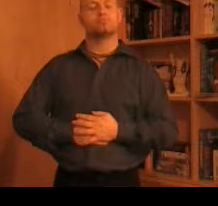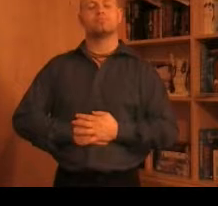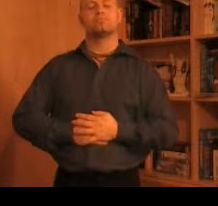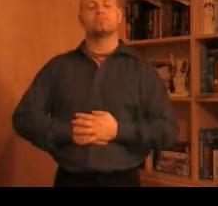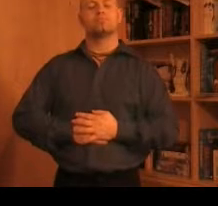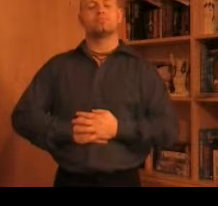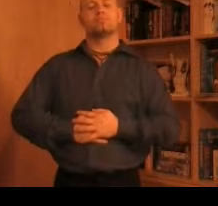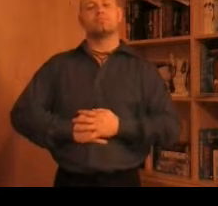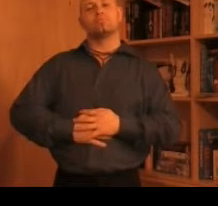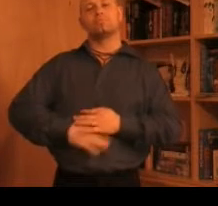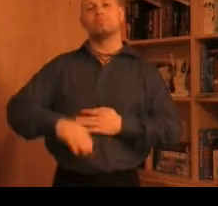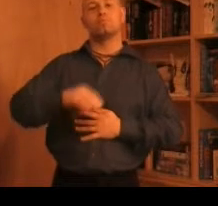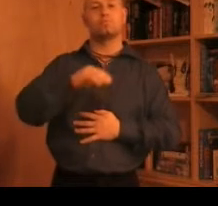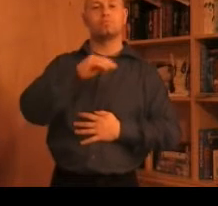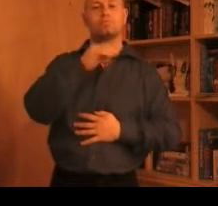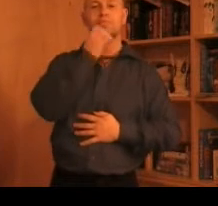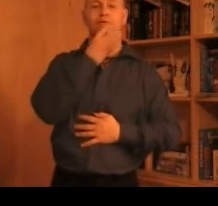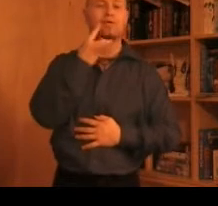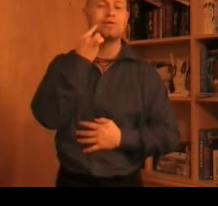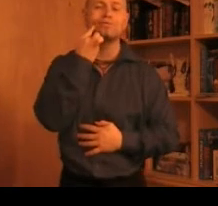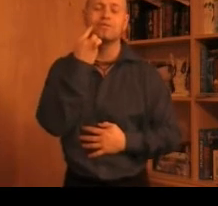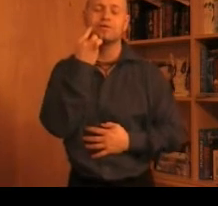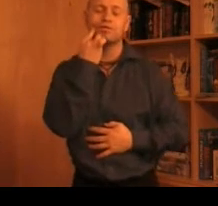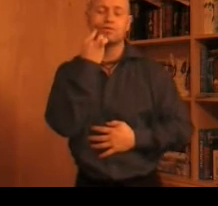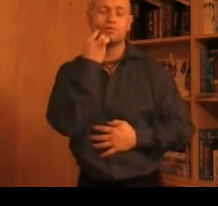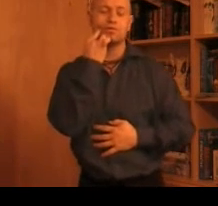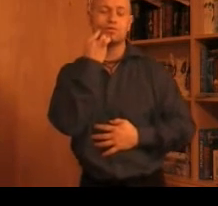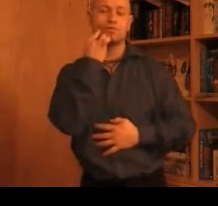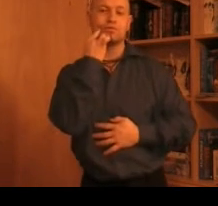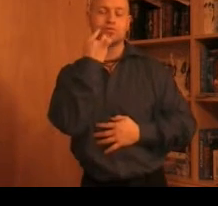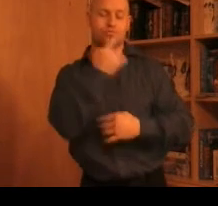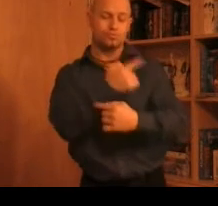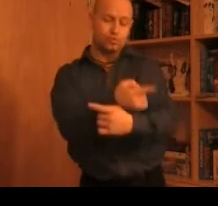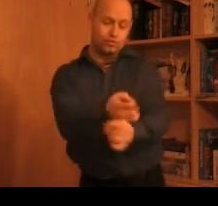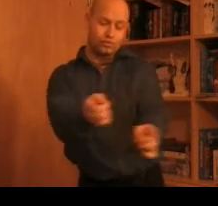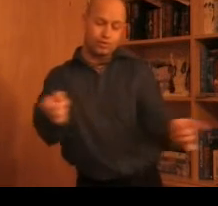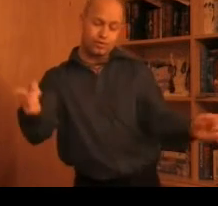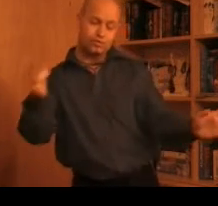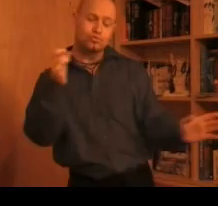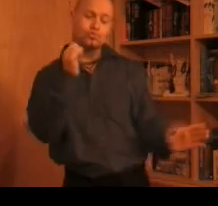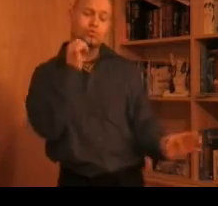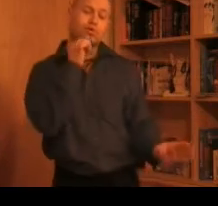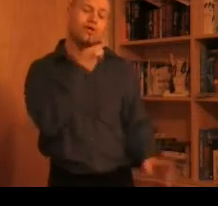It won't be easy You'll think it's strange